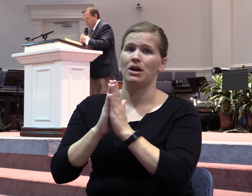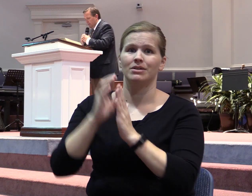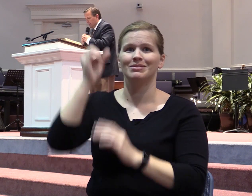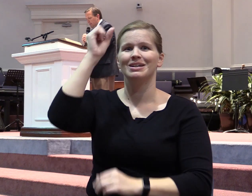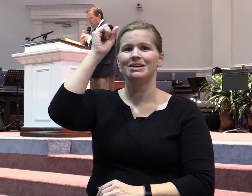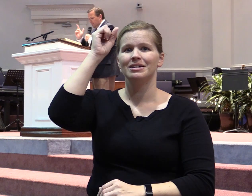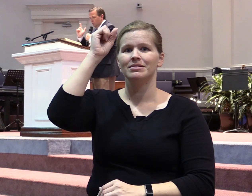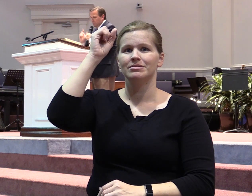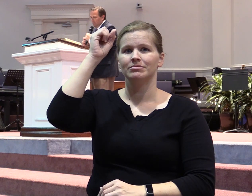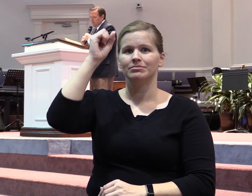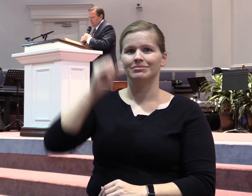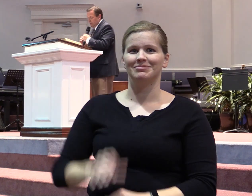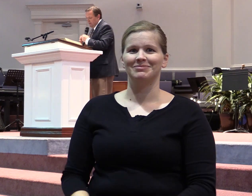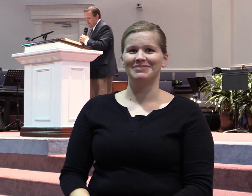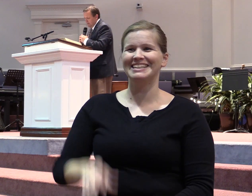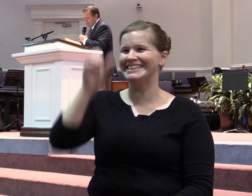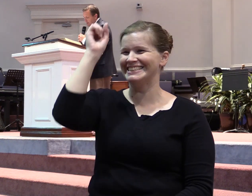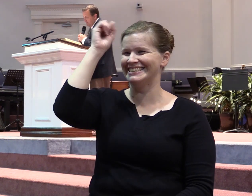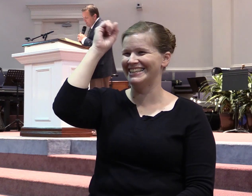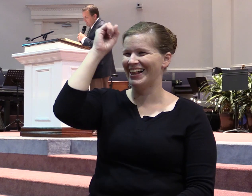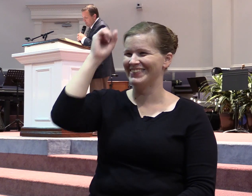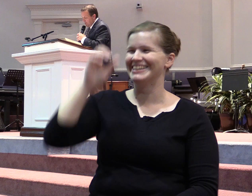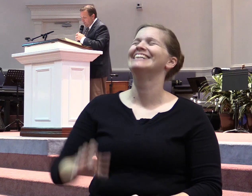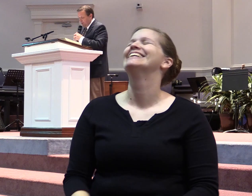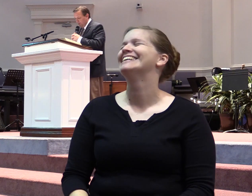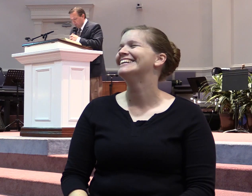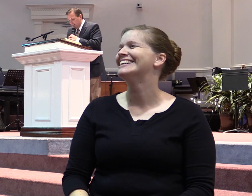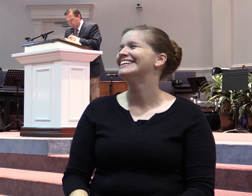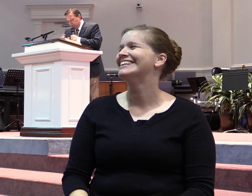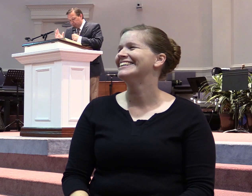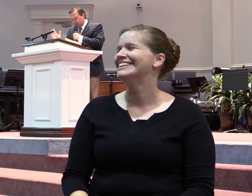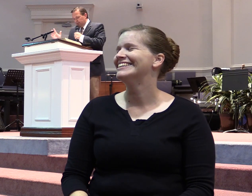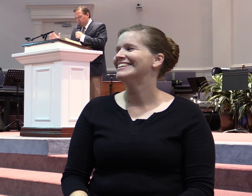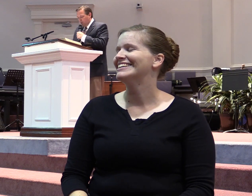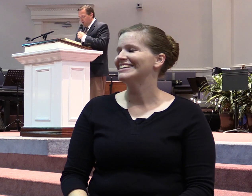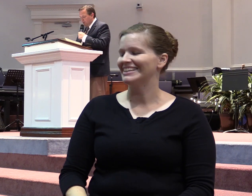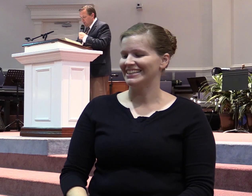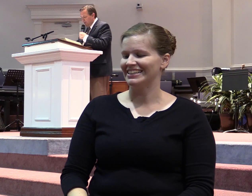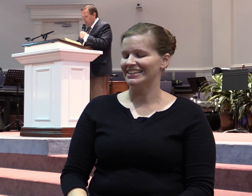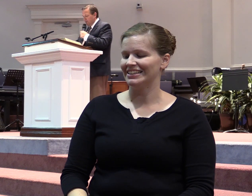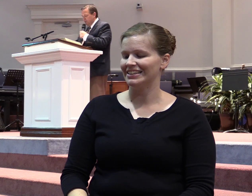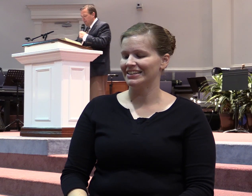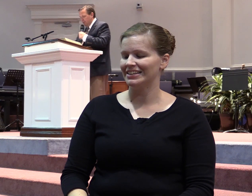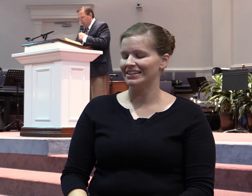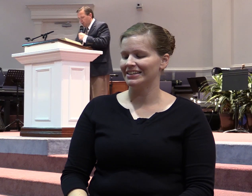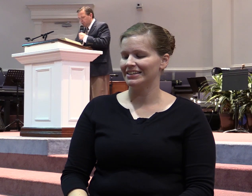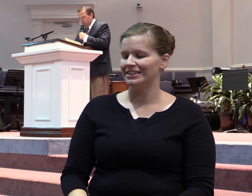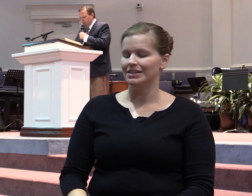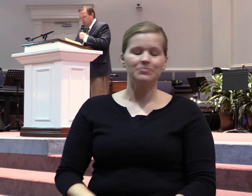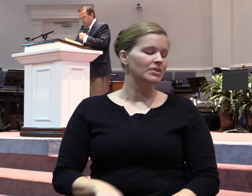And this is what Solomon said in 1 Kings 3, verse 9. He says, give therefore thy servant an understanding heart to judge thy